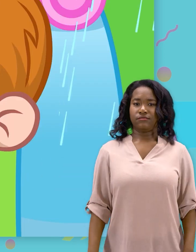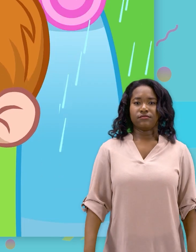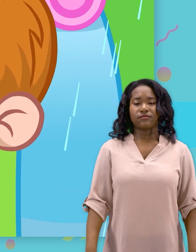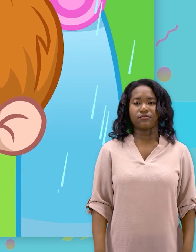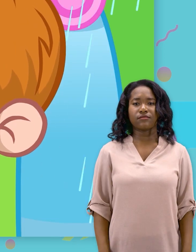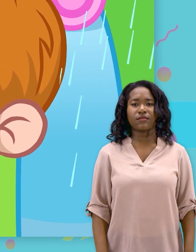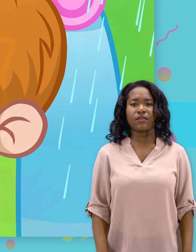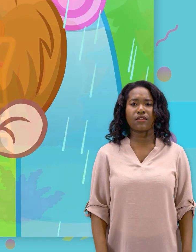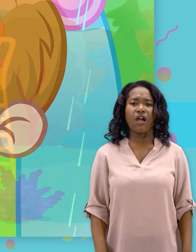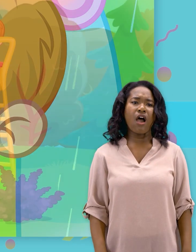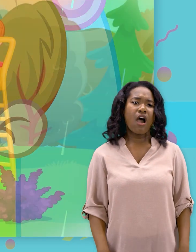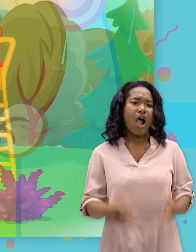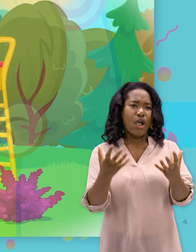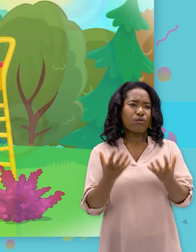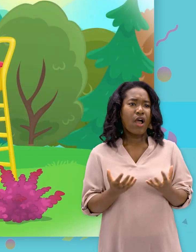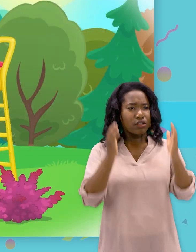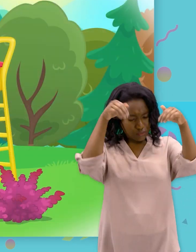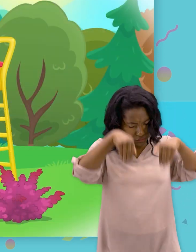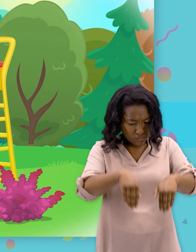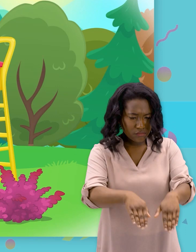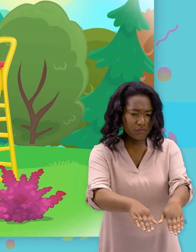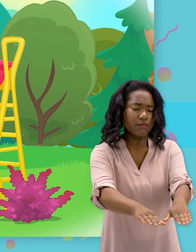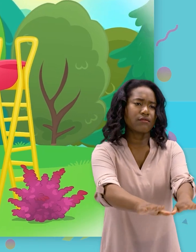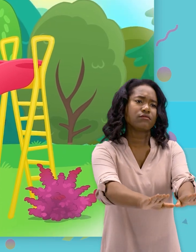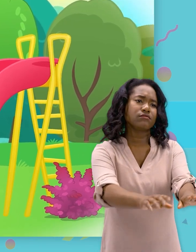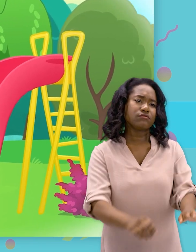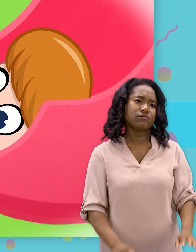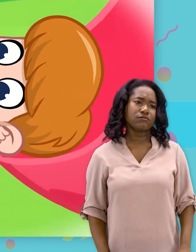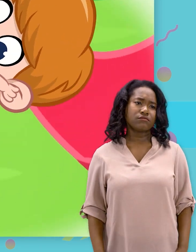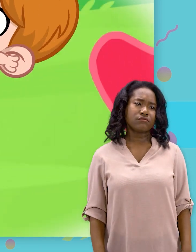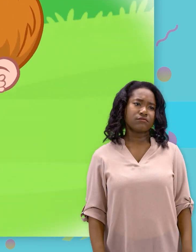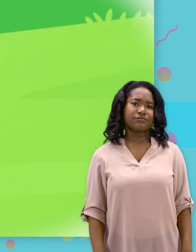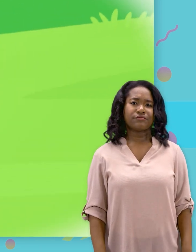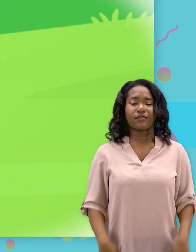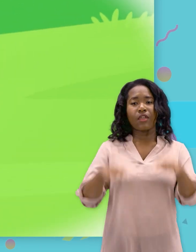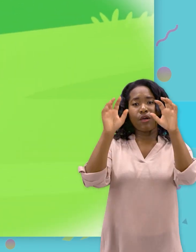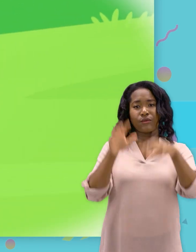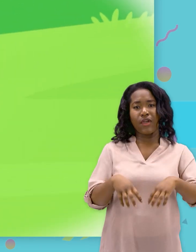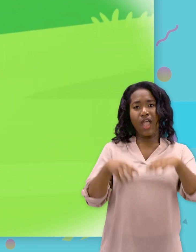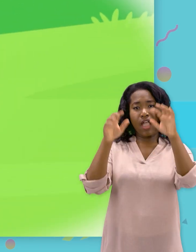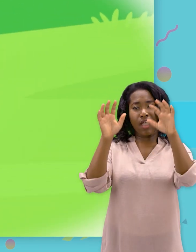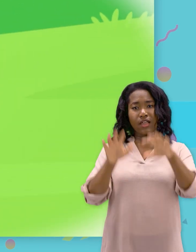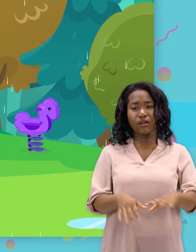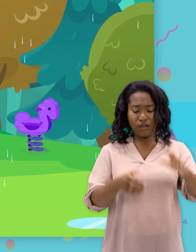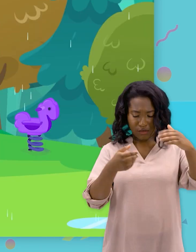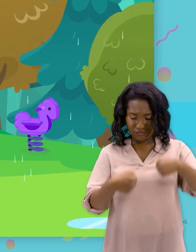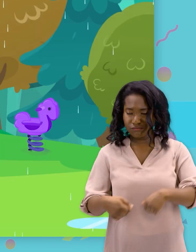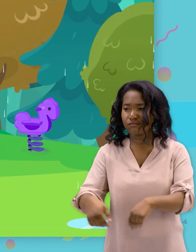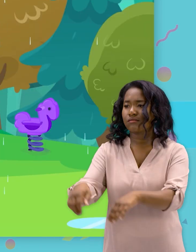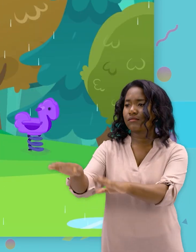Come again another day. Joy wants Rain, Rain, rain, go